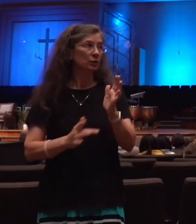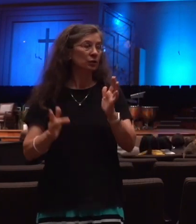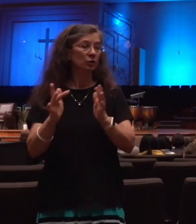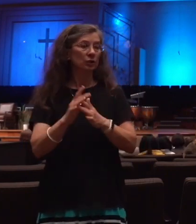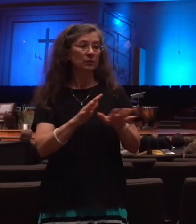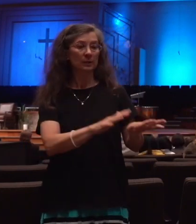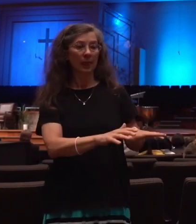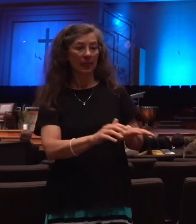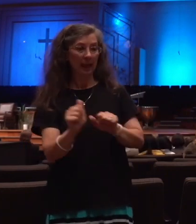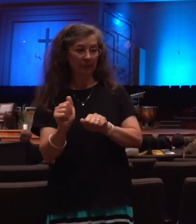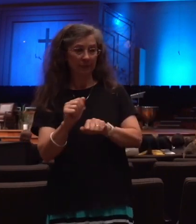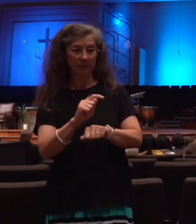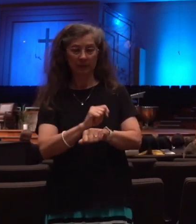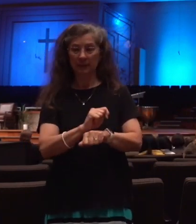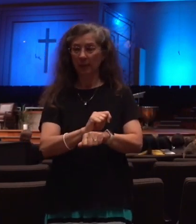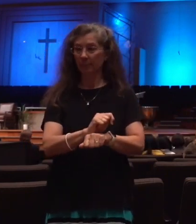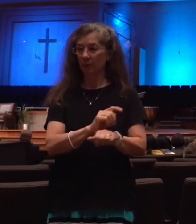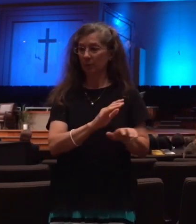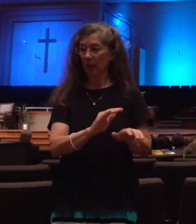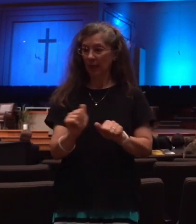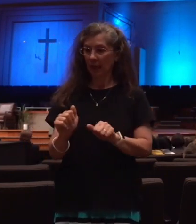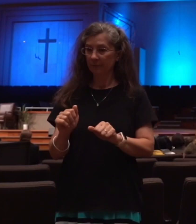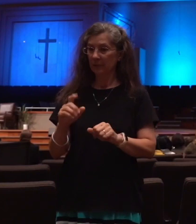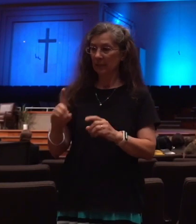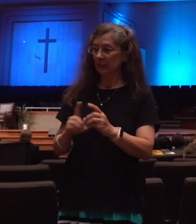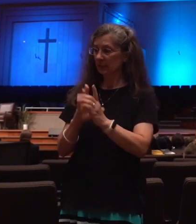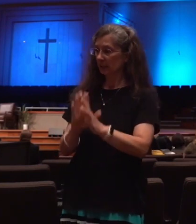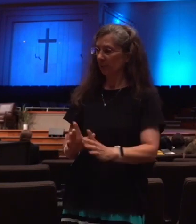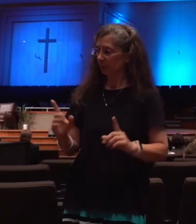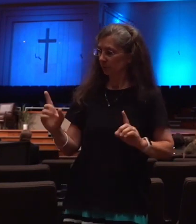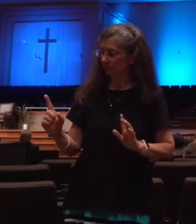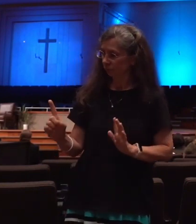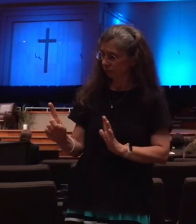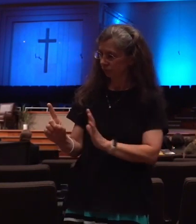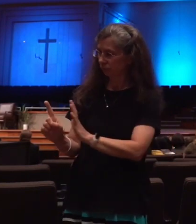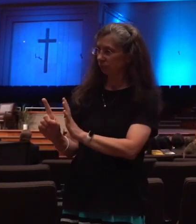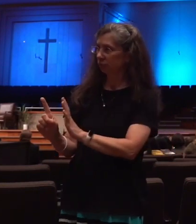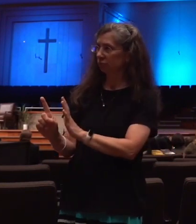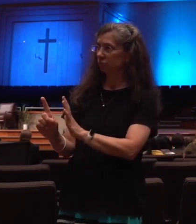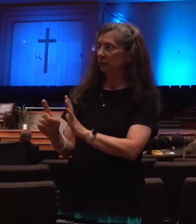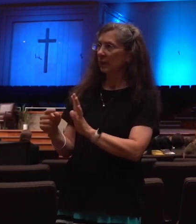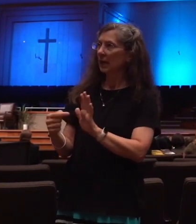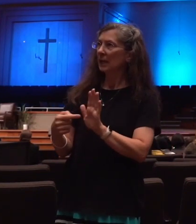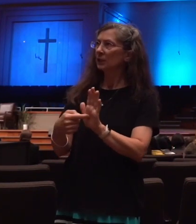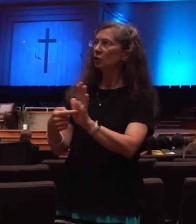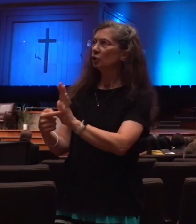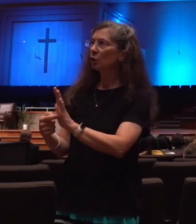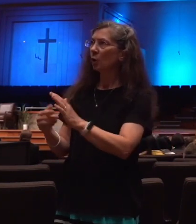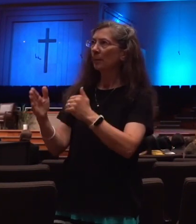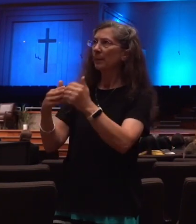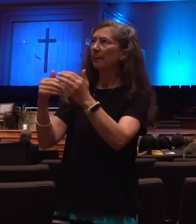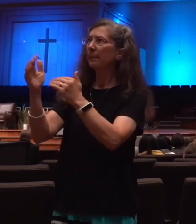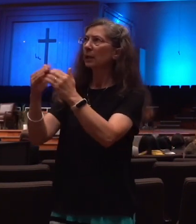the temple, and his disciples came to him for to show him the buildings of the temple, and Jesus said unto them,